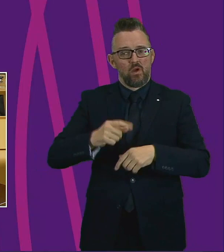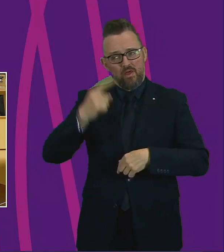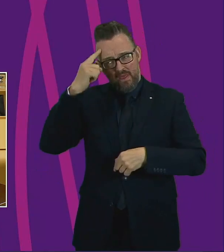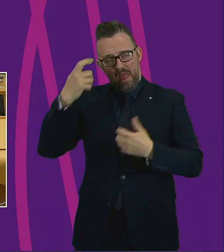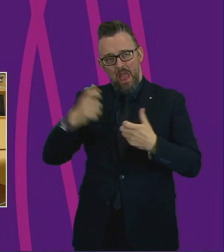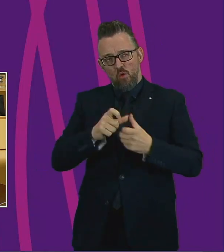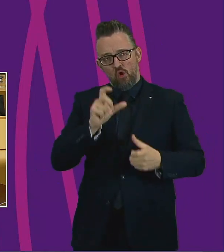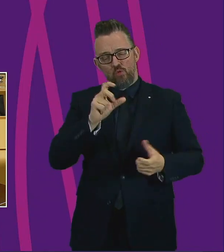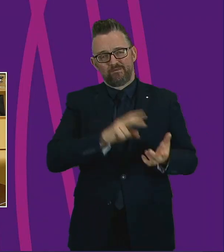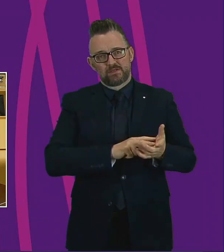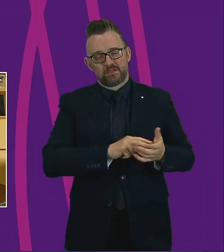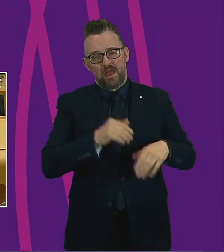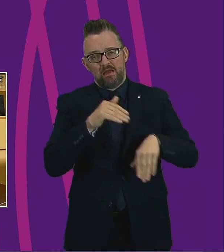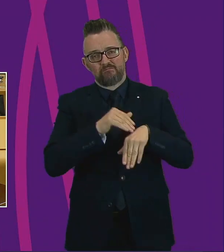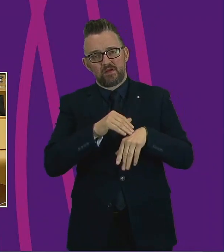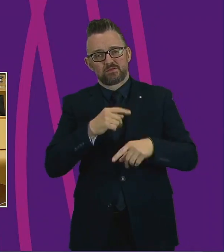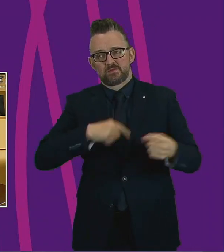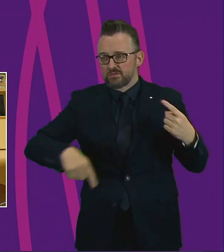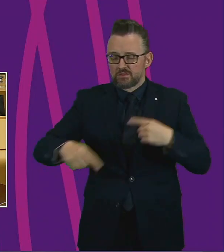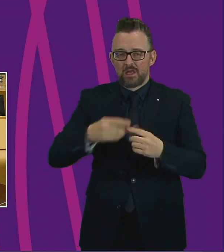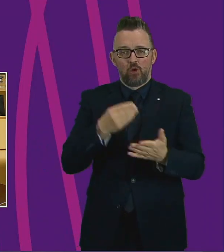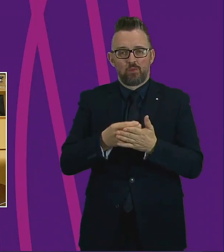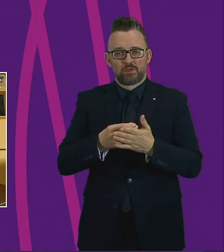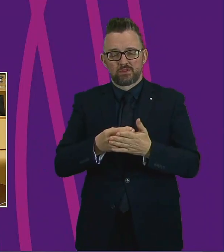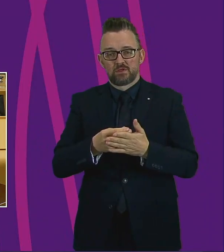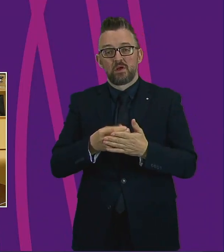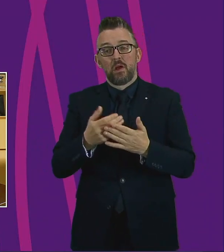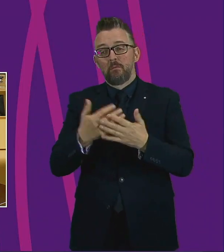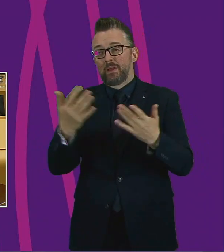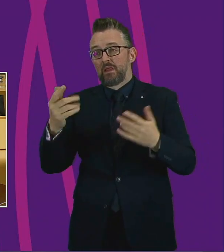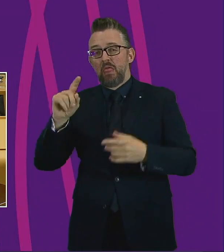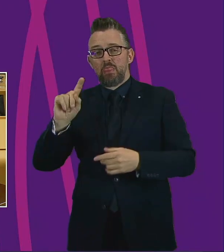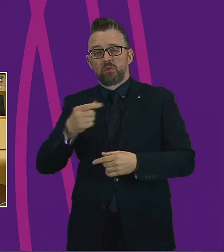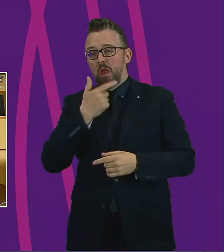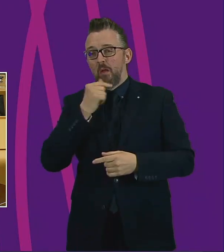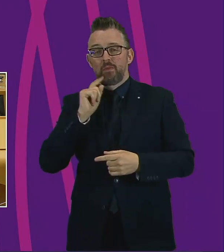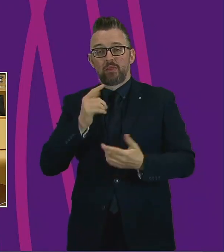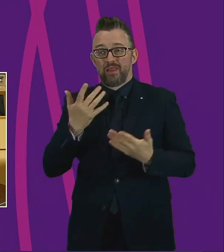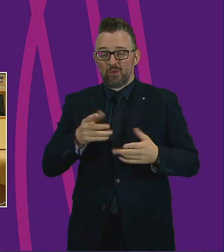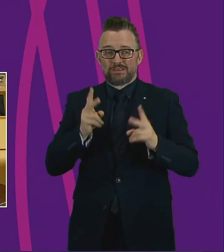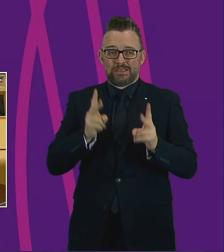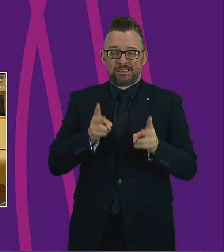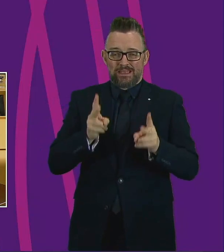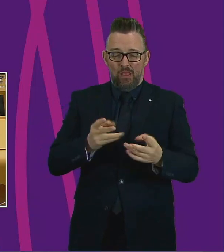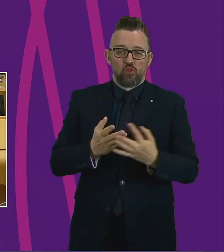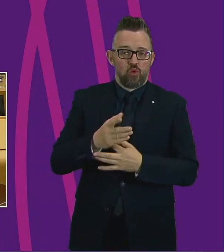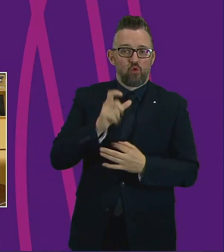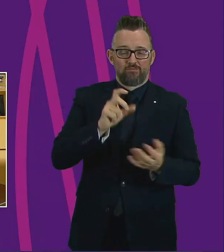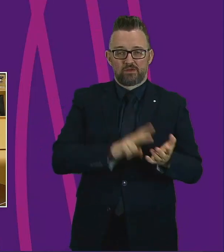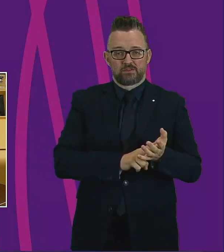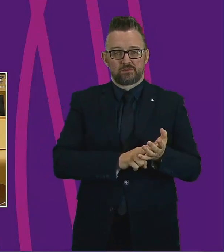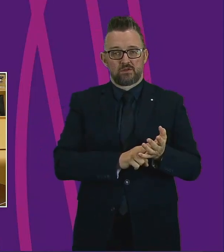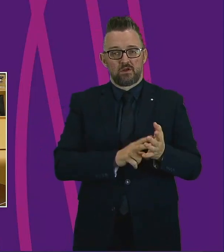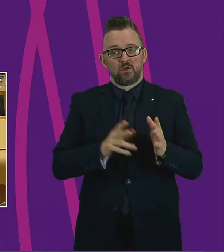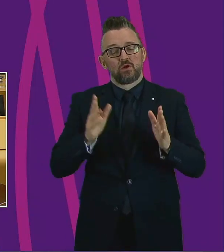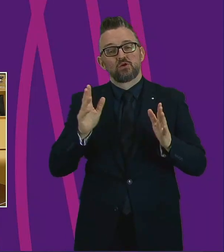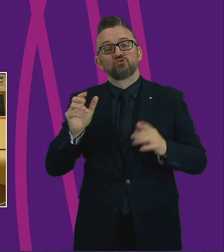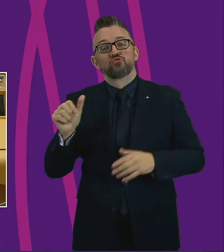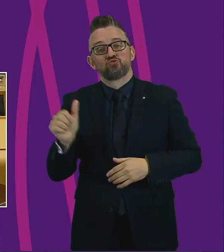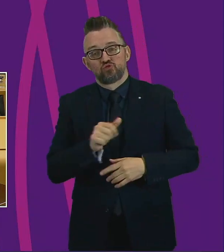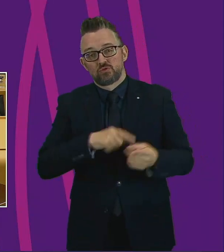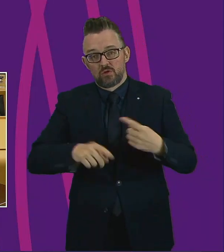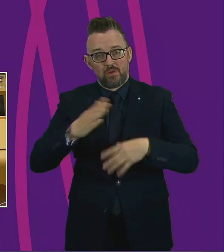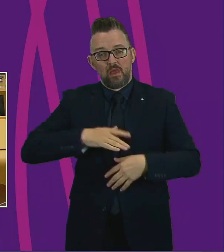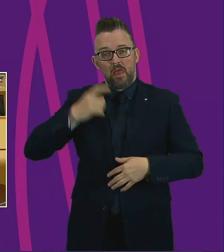and democracy, and developed the ideas to fix it. Many thousands of our citizens are dying from a virus. It should make us all